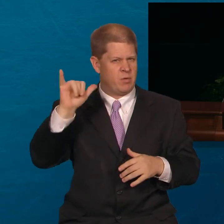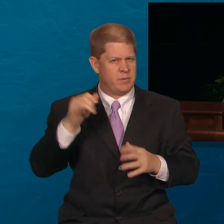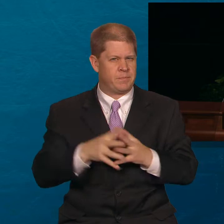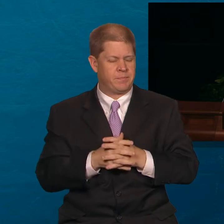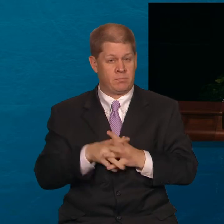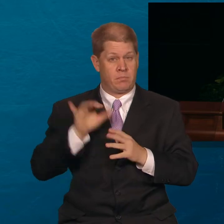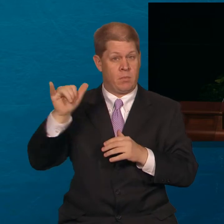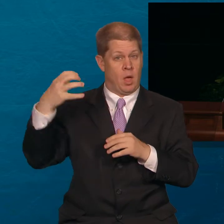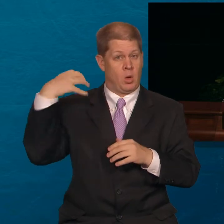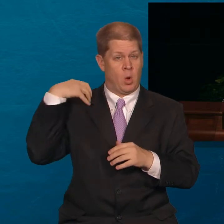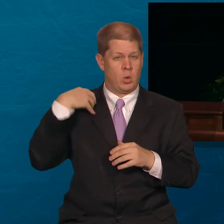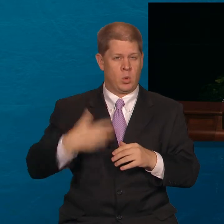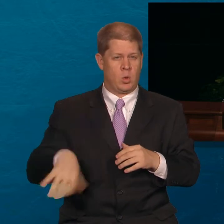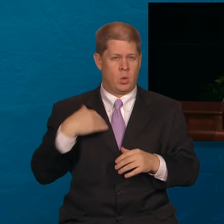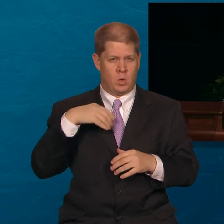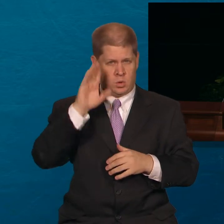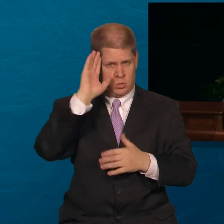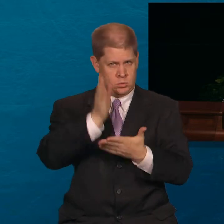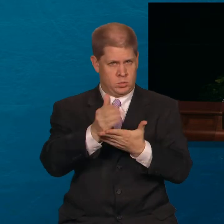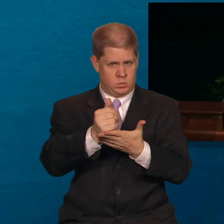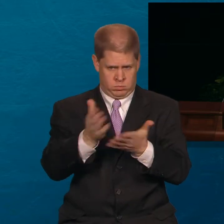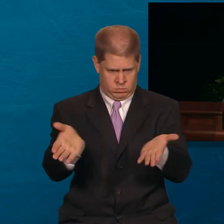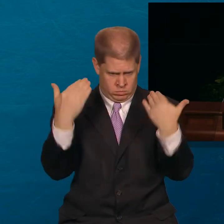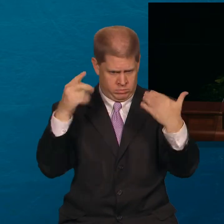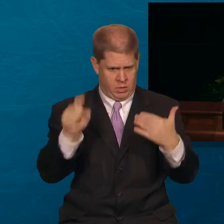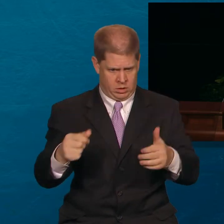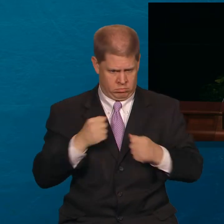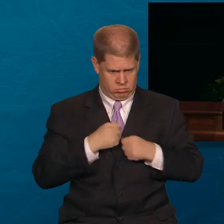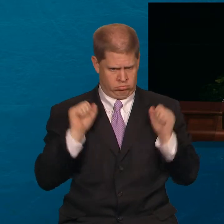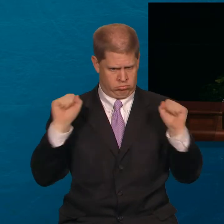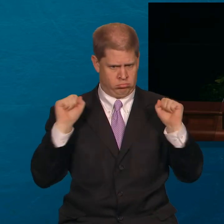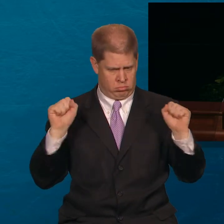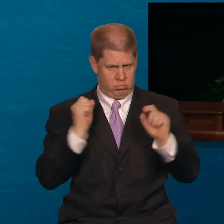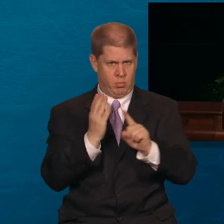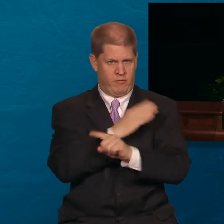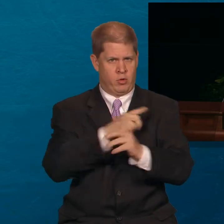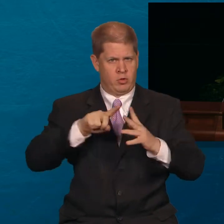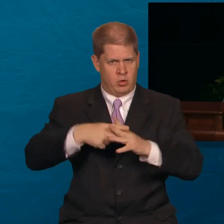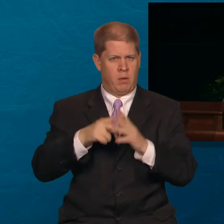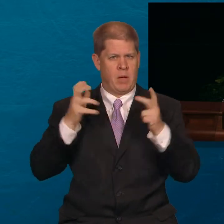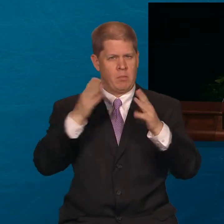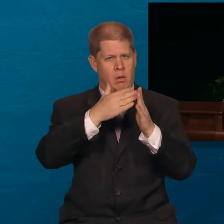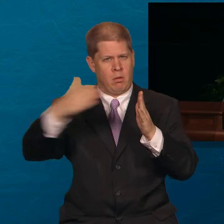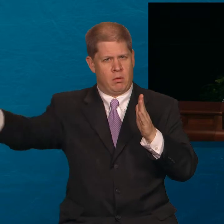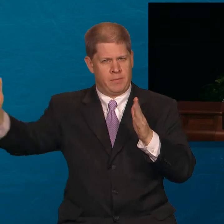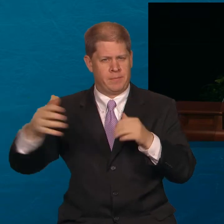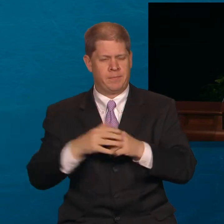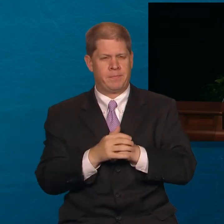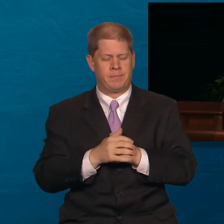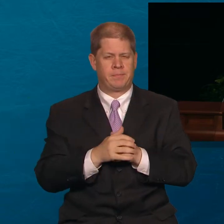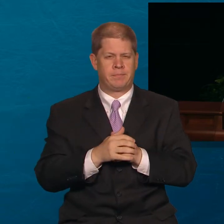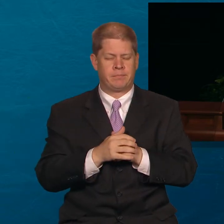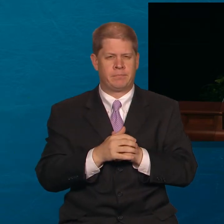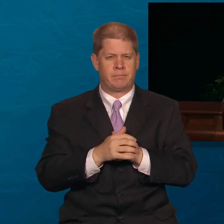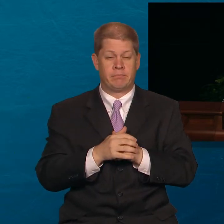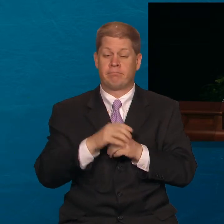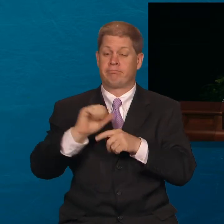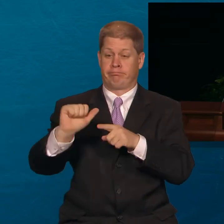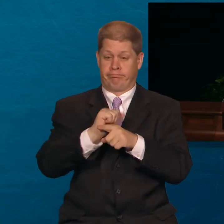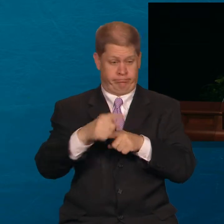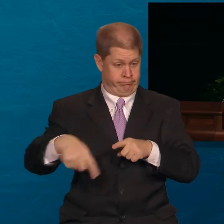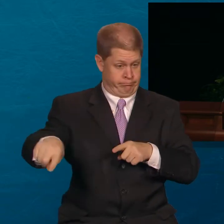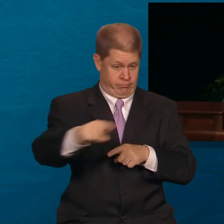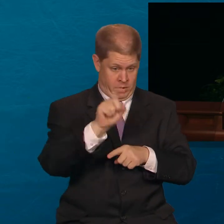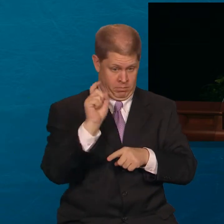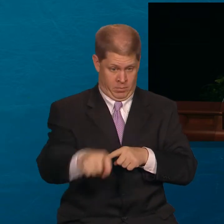This coach was very serious about his players being in shape before the start of a basketball season. One of his training prerequisites before